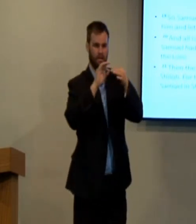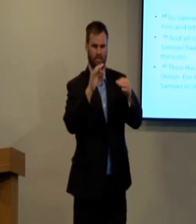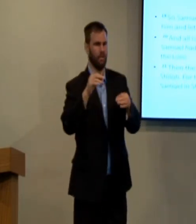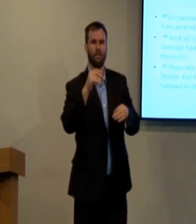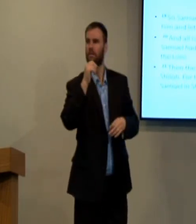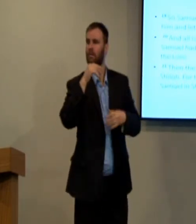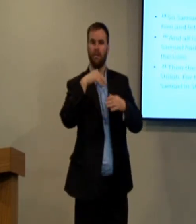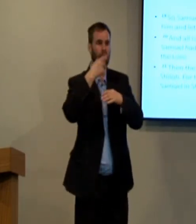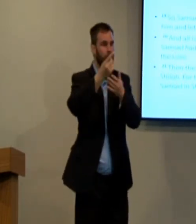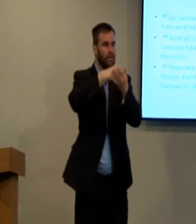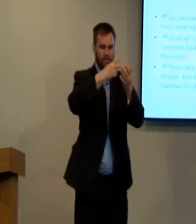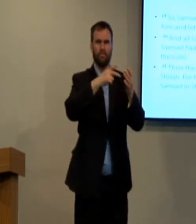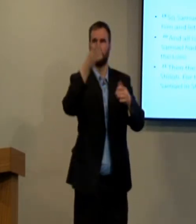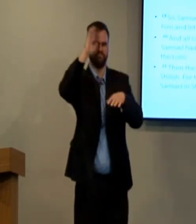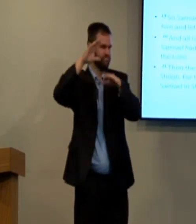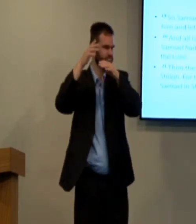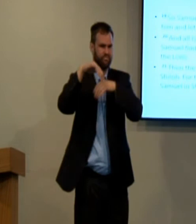A destruction will happen and it happened.